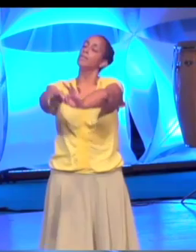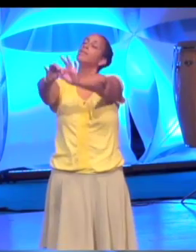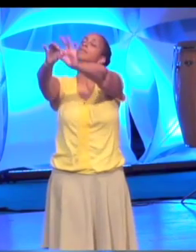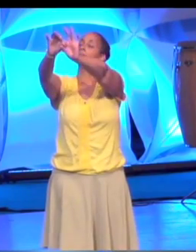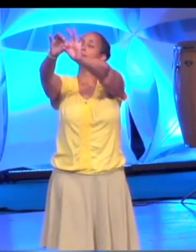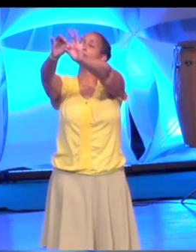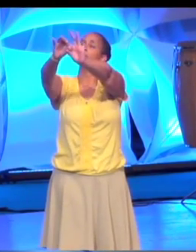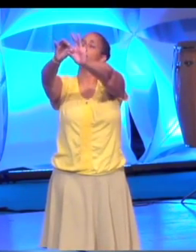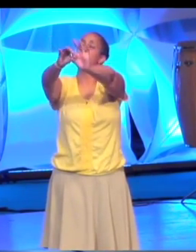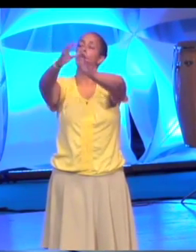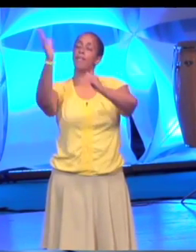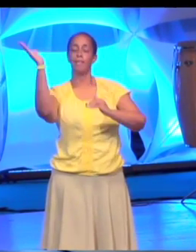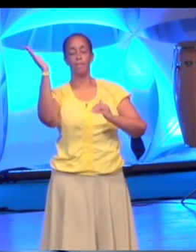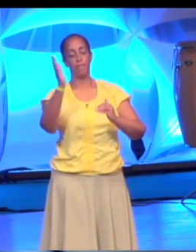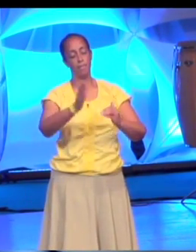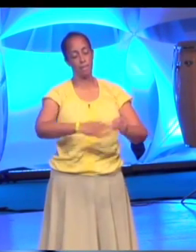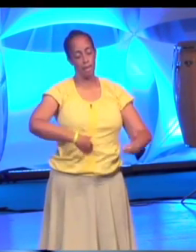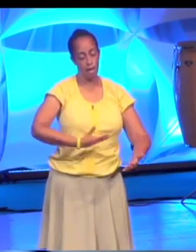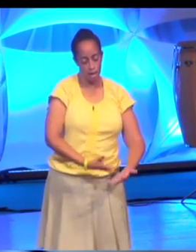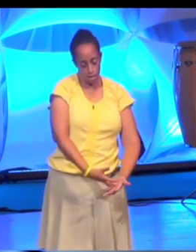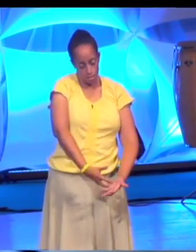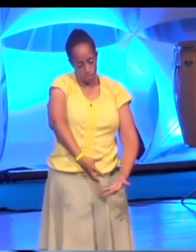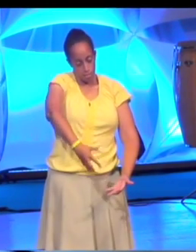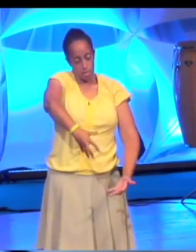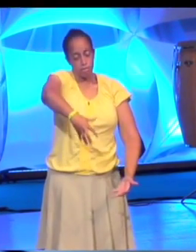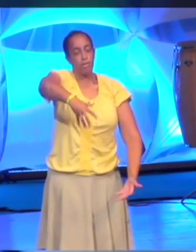than riches